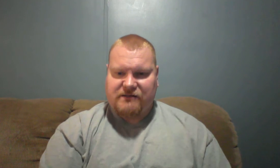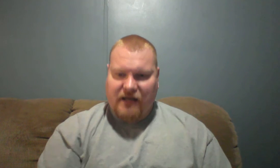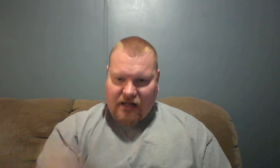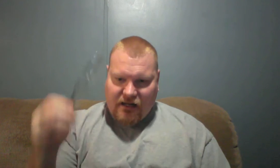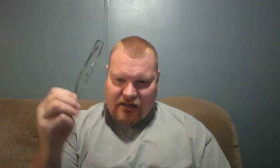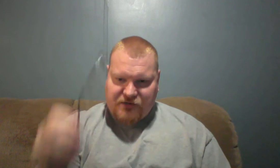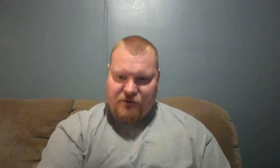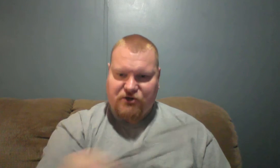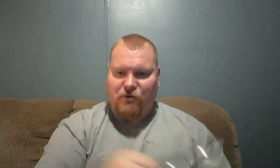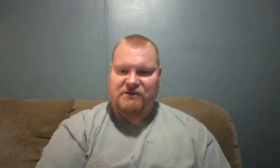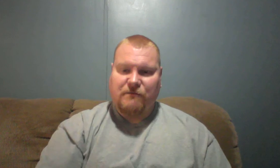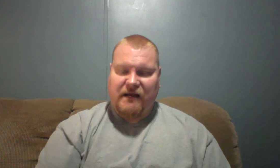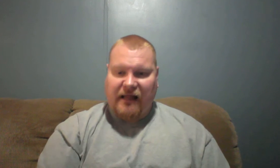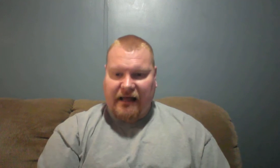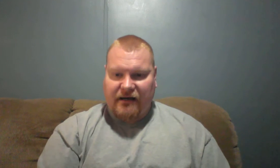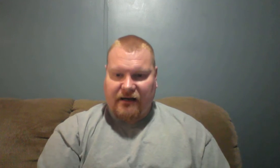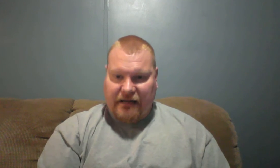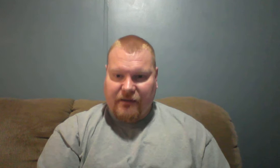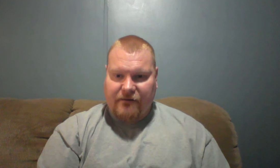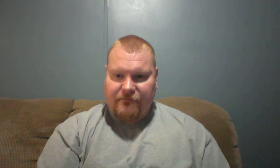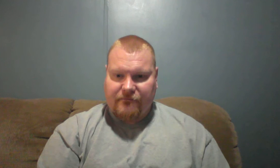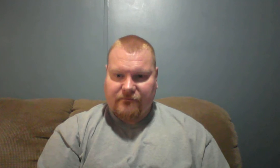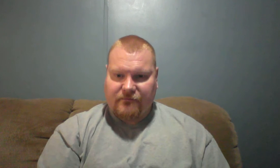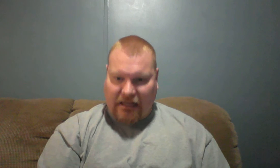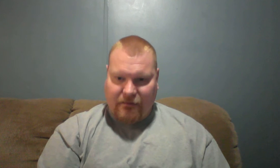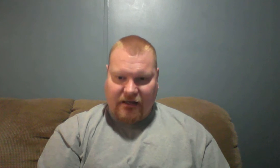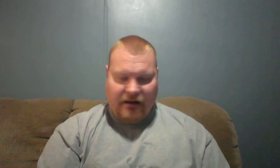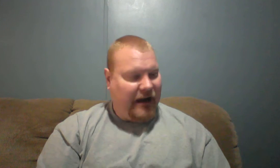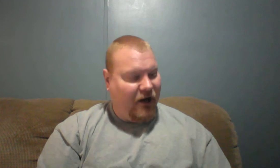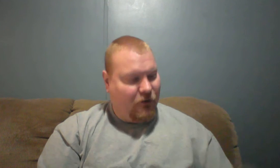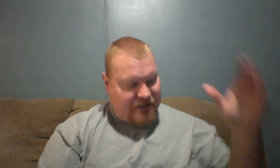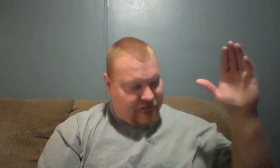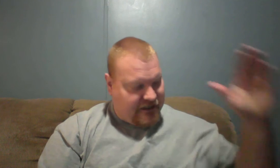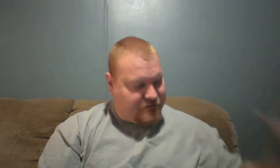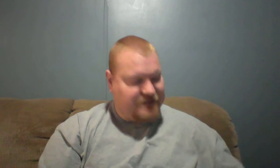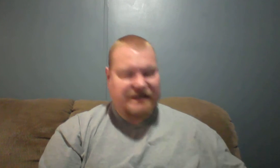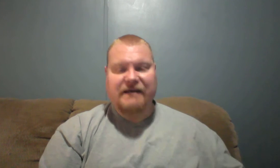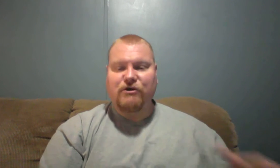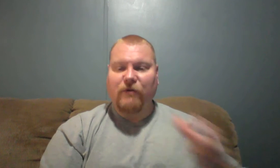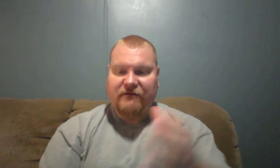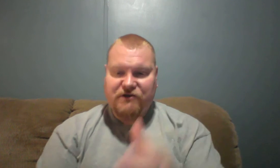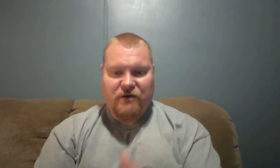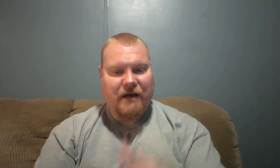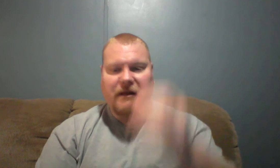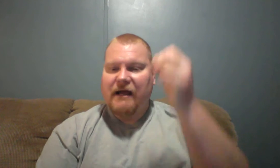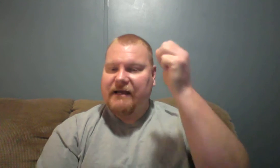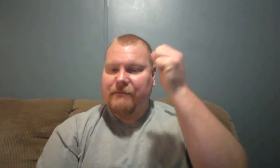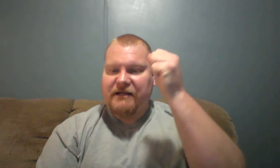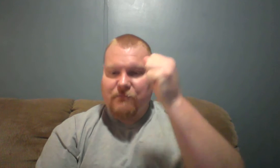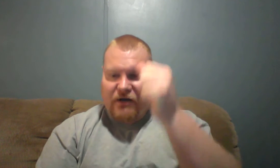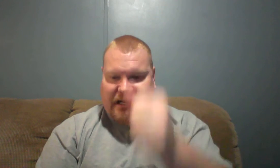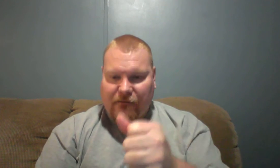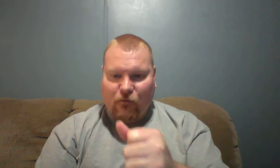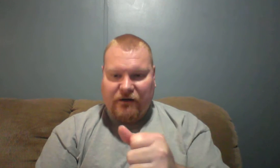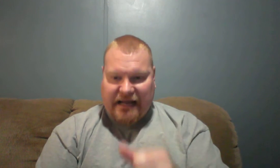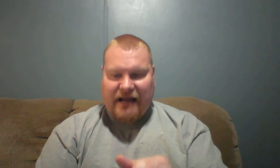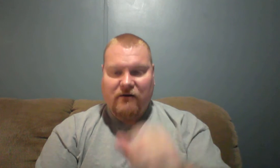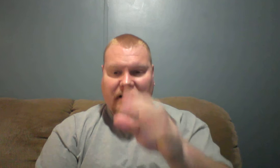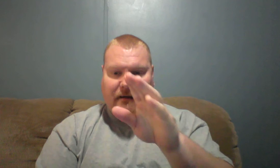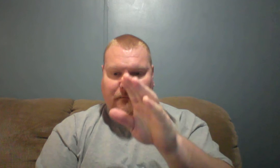let's rejoice and be glad in it amen amen I hope something has been said to lift you up that means to bring anyone down but